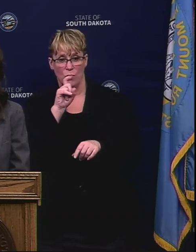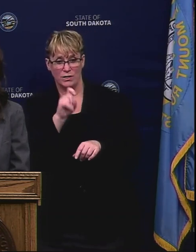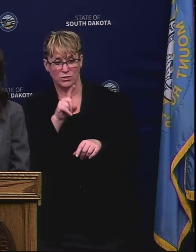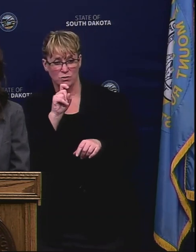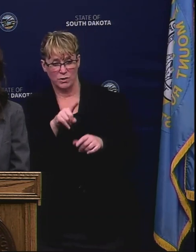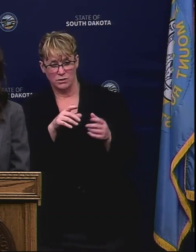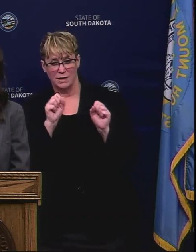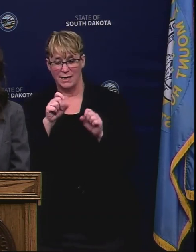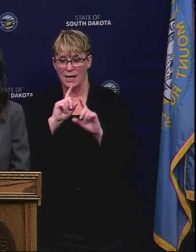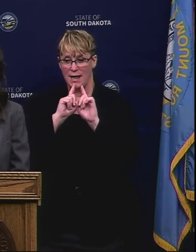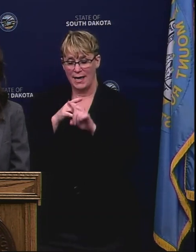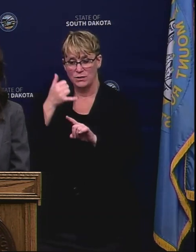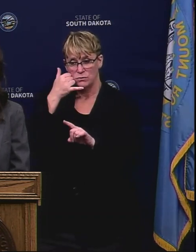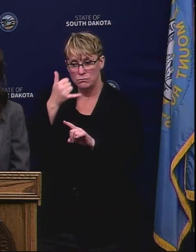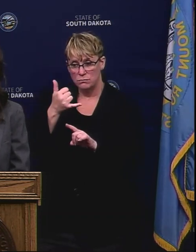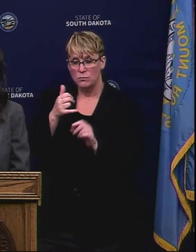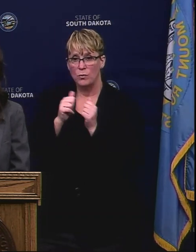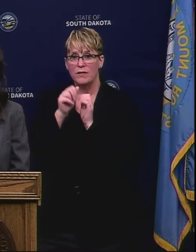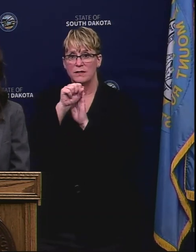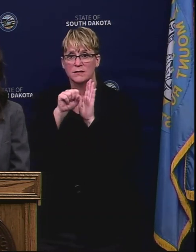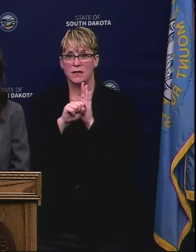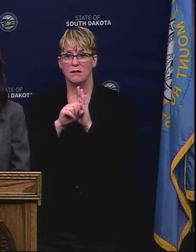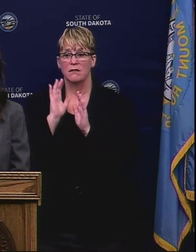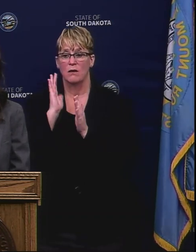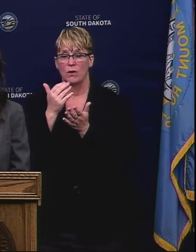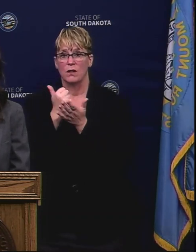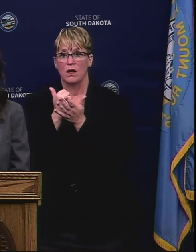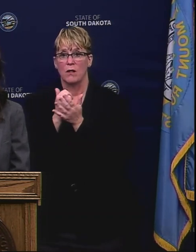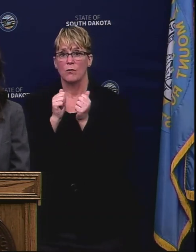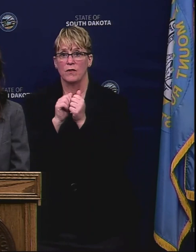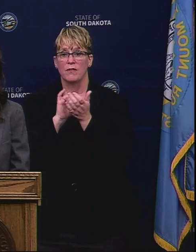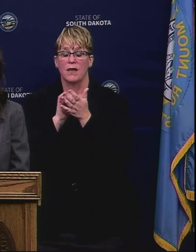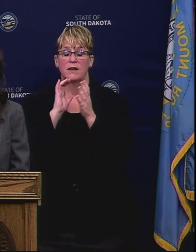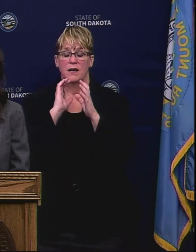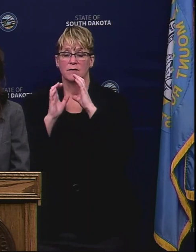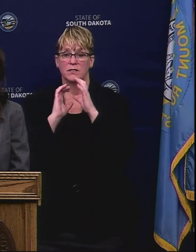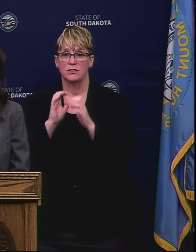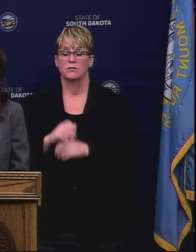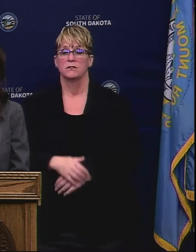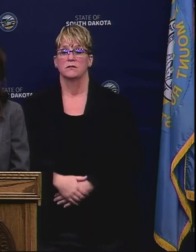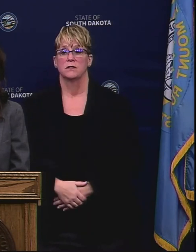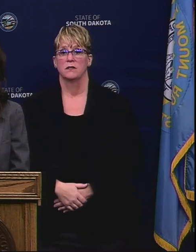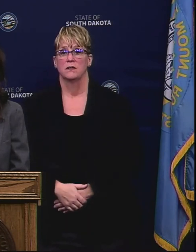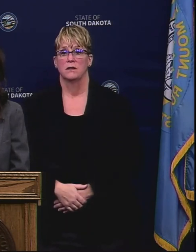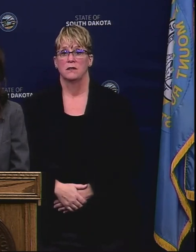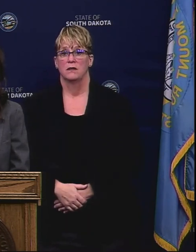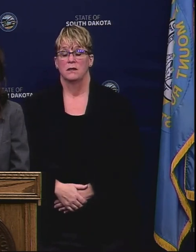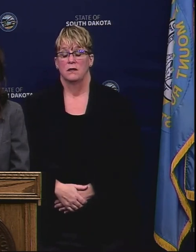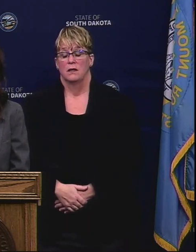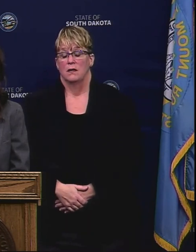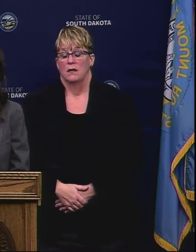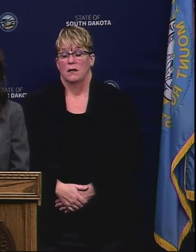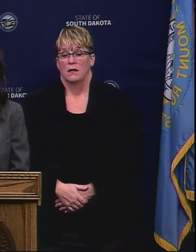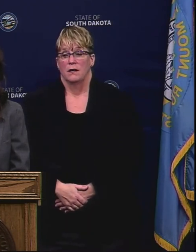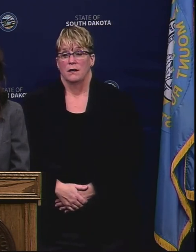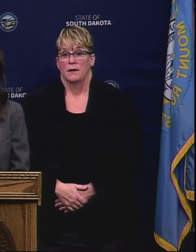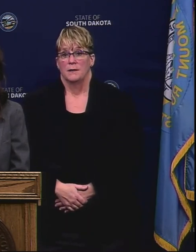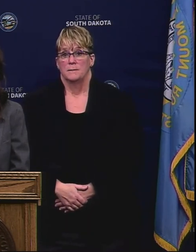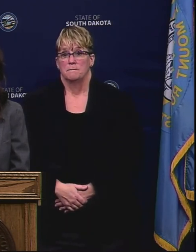specific concerns about an area of the state, I know that they will help facilitate that conversation as well. Beyond that,